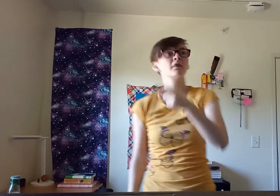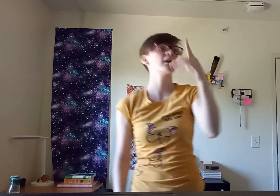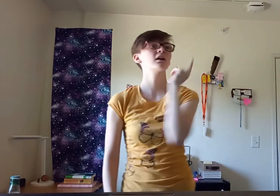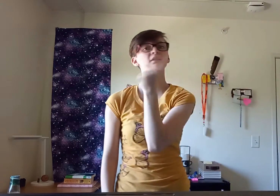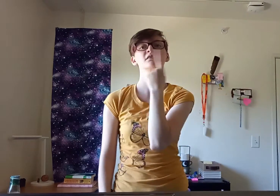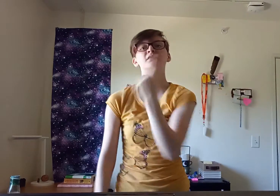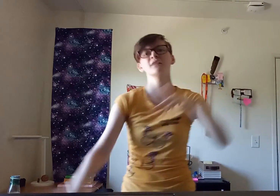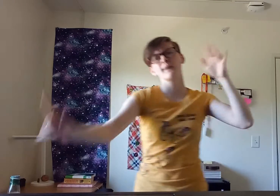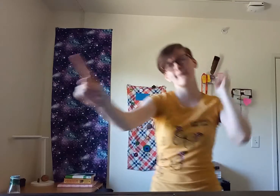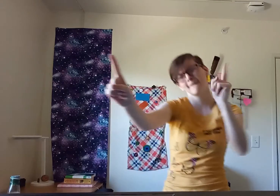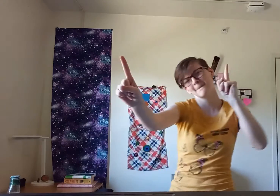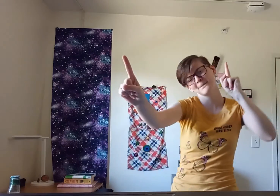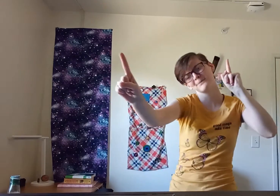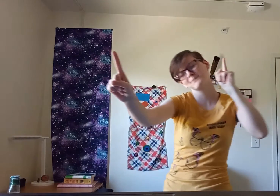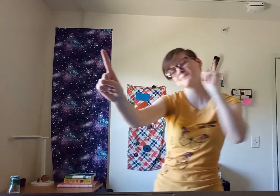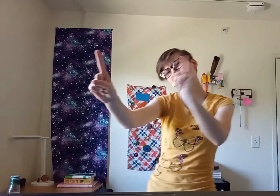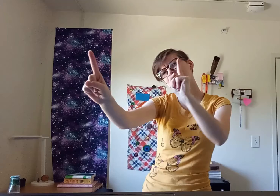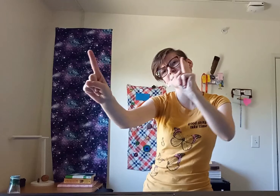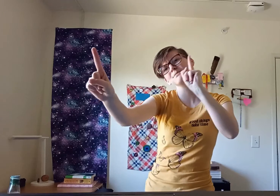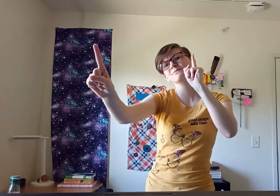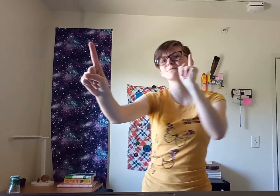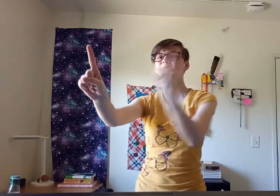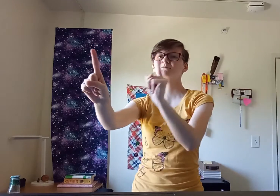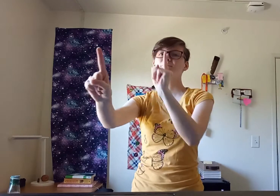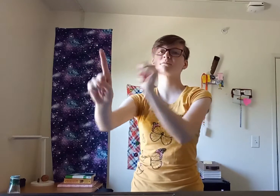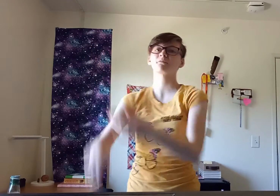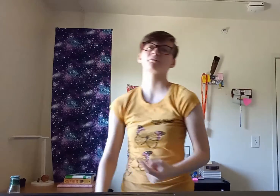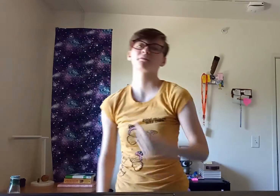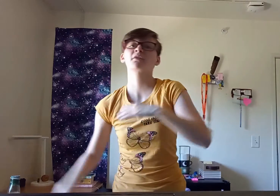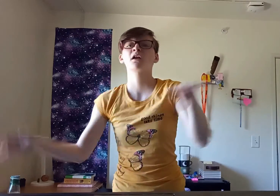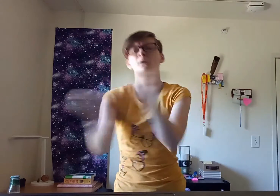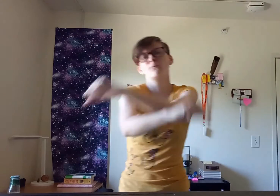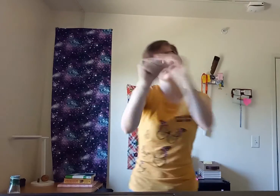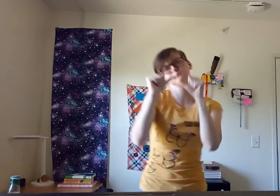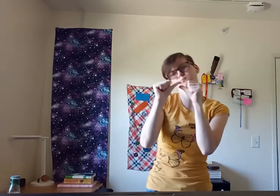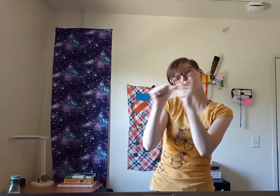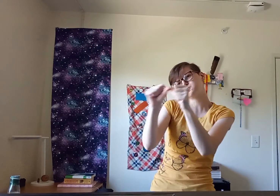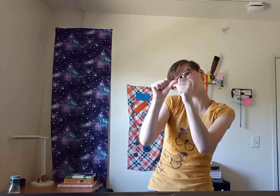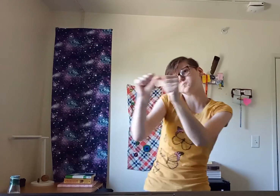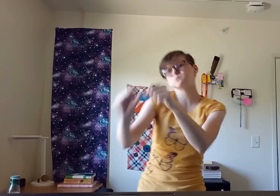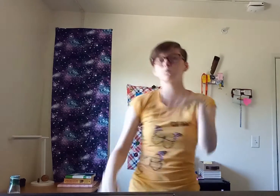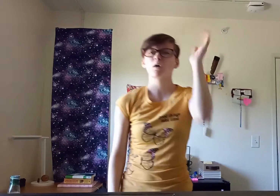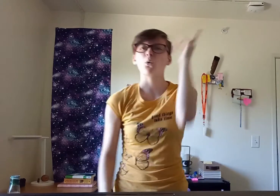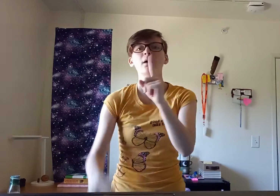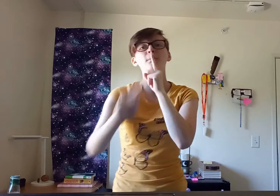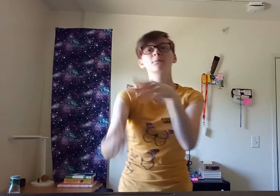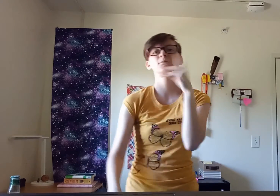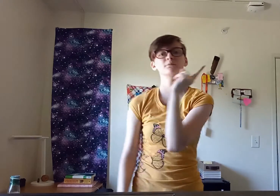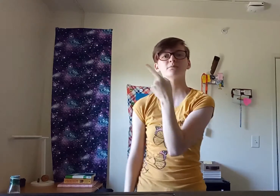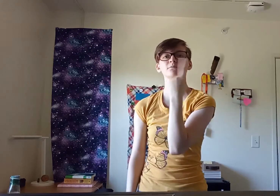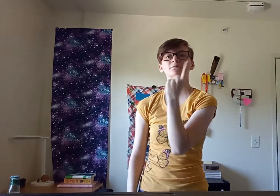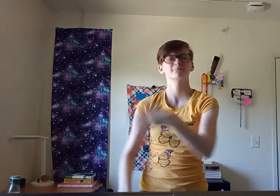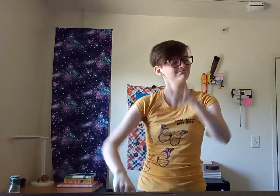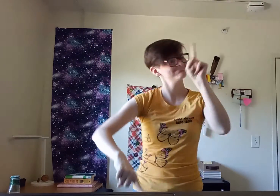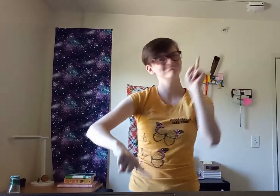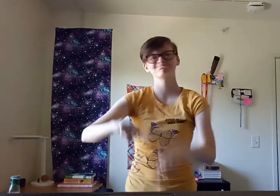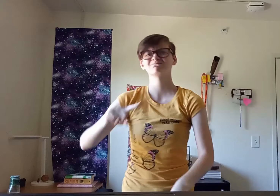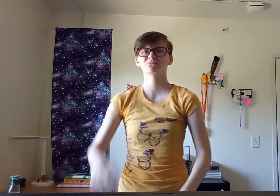in my head say Come a little closer I fight on the reasons that I